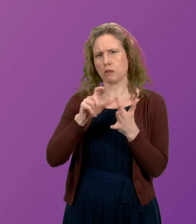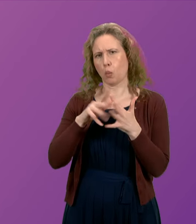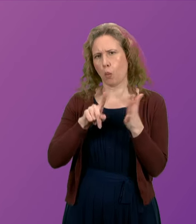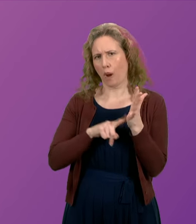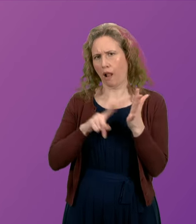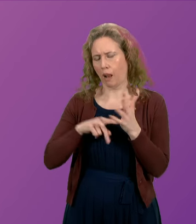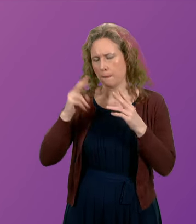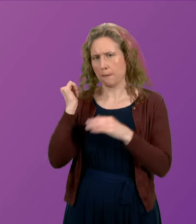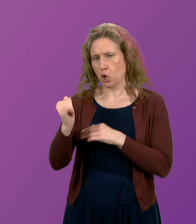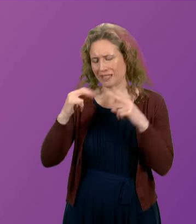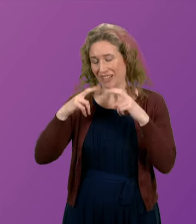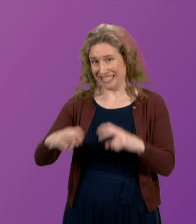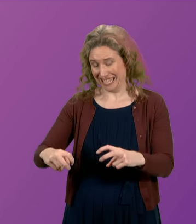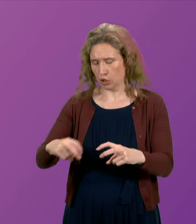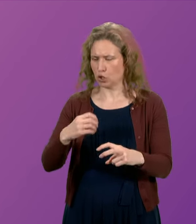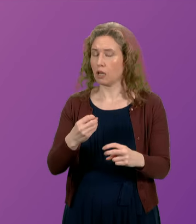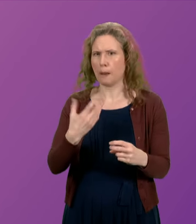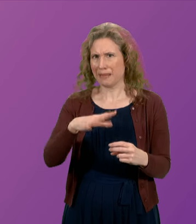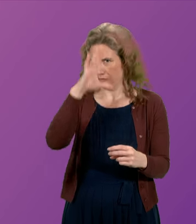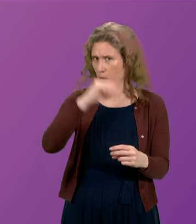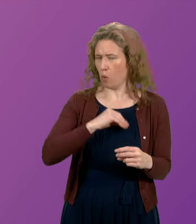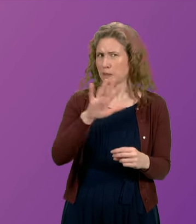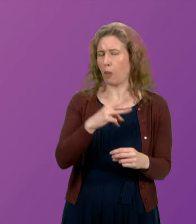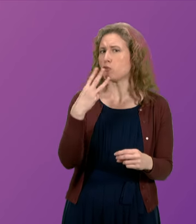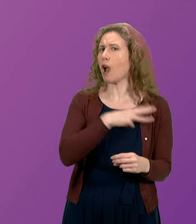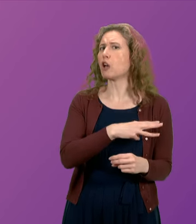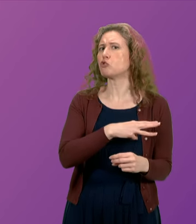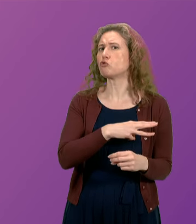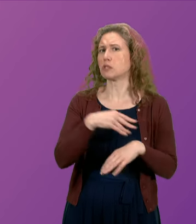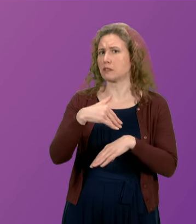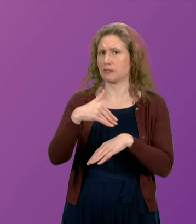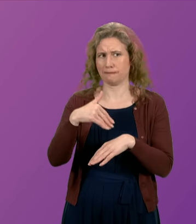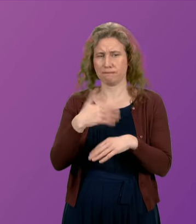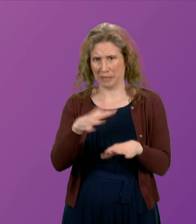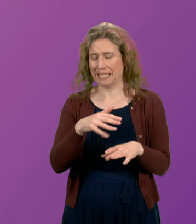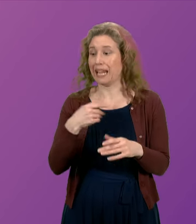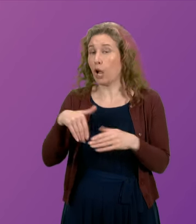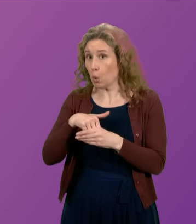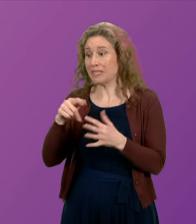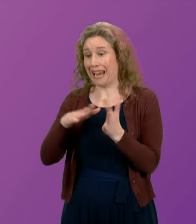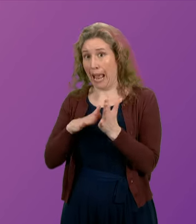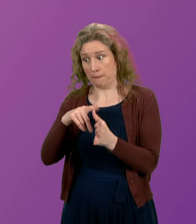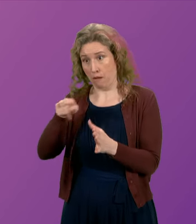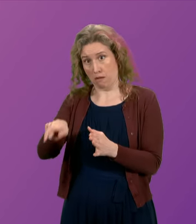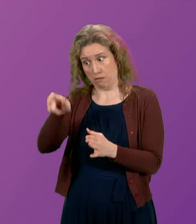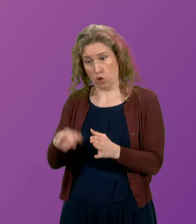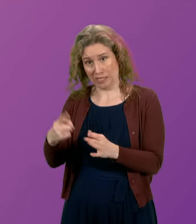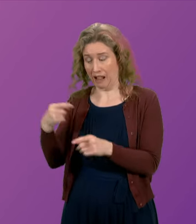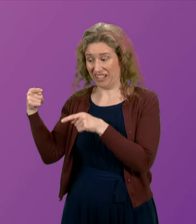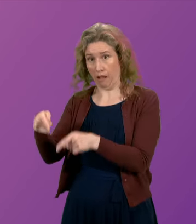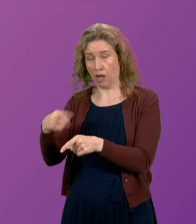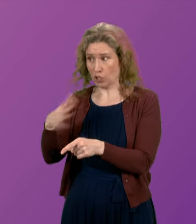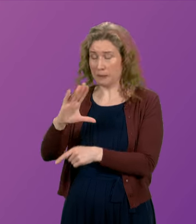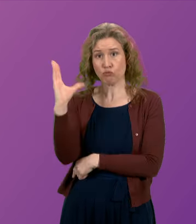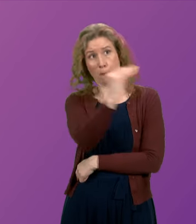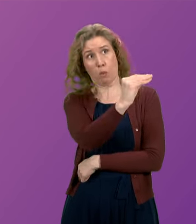300 rapes and sexual assault reported by sex workers including Emma's killers were not dealt with by police at the time and